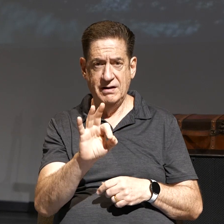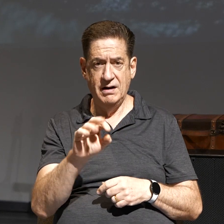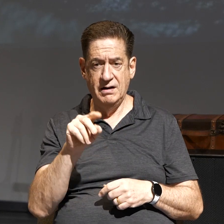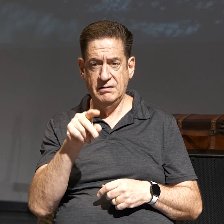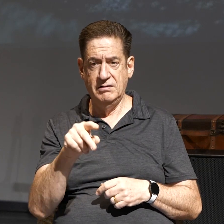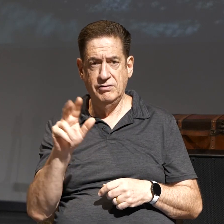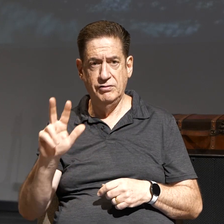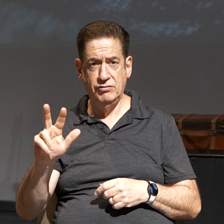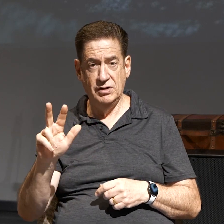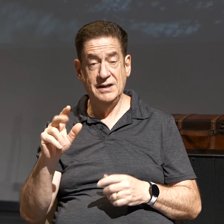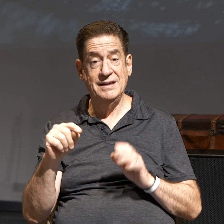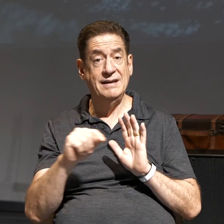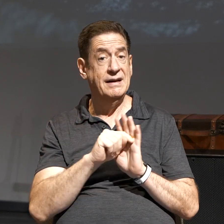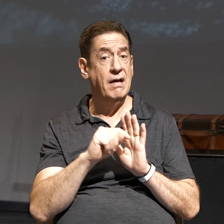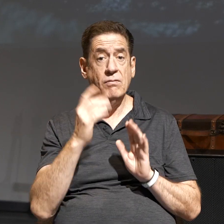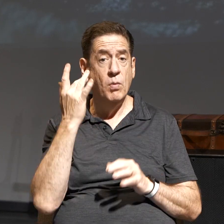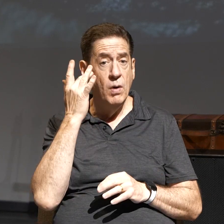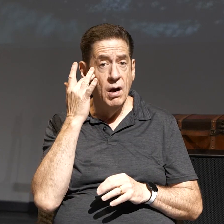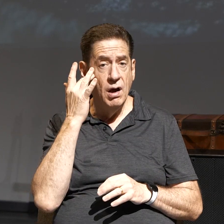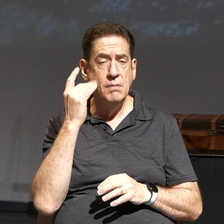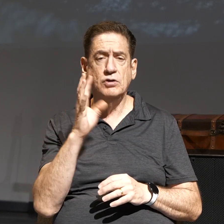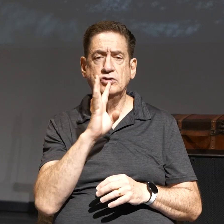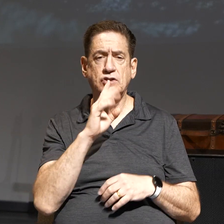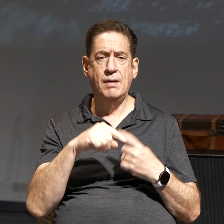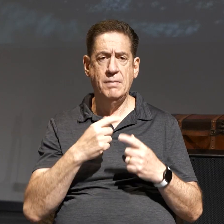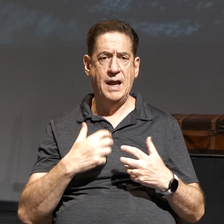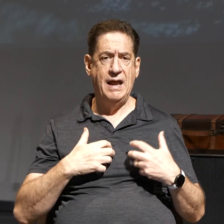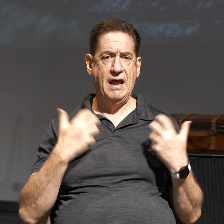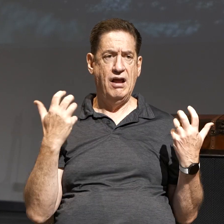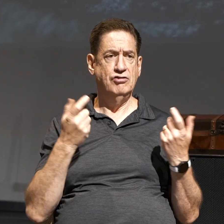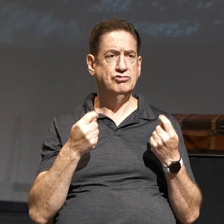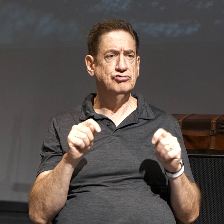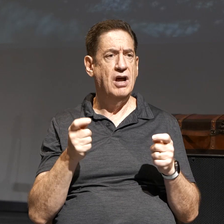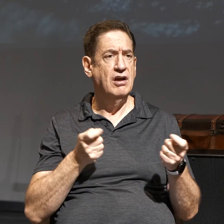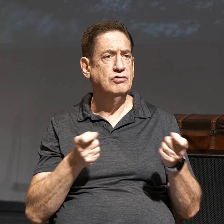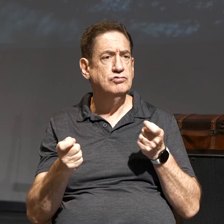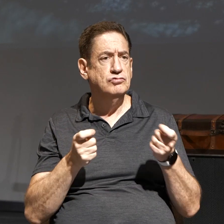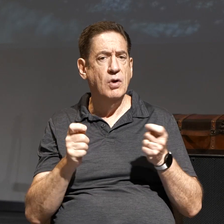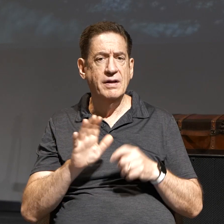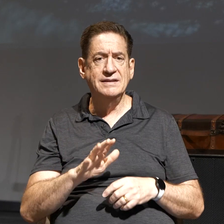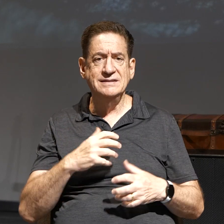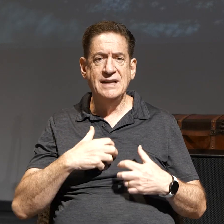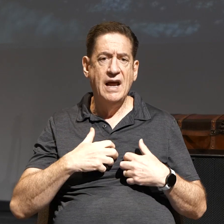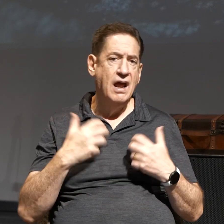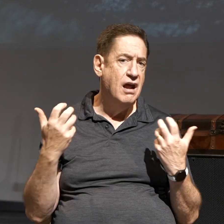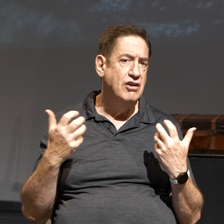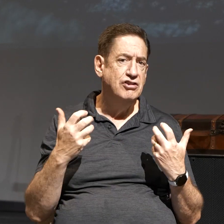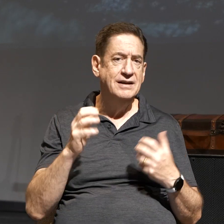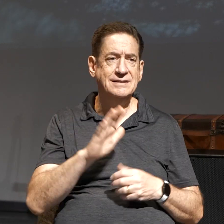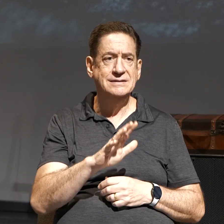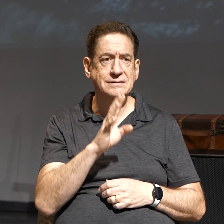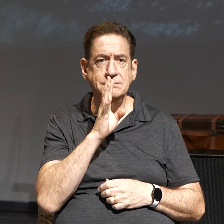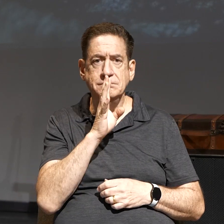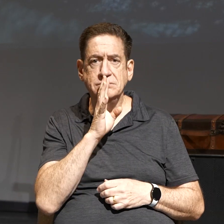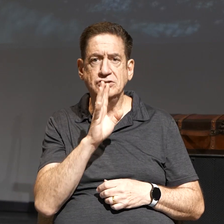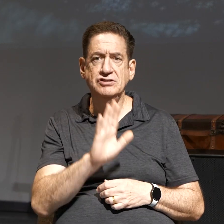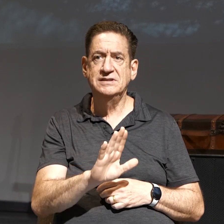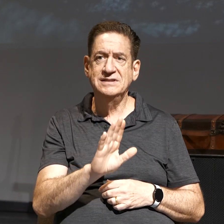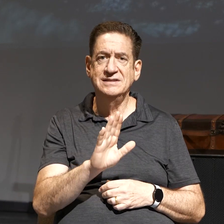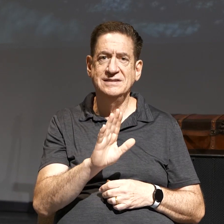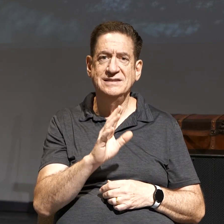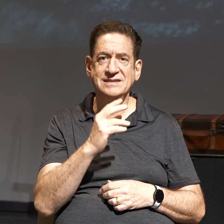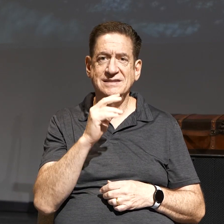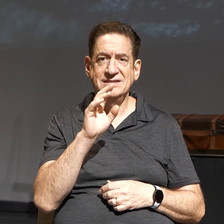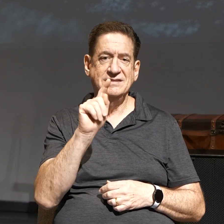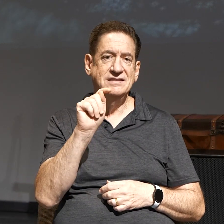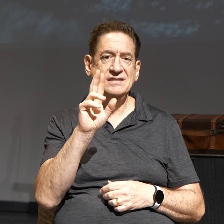because He's talking about anger, trying to control His anger and His speech, His tongue. You know, if